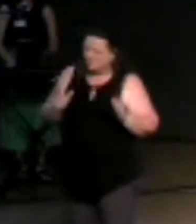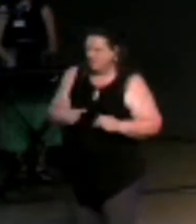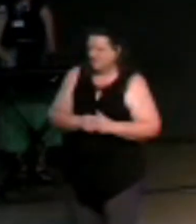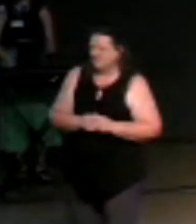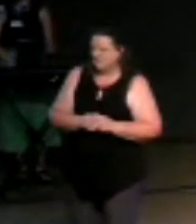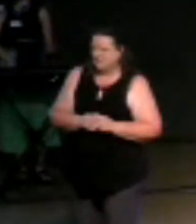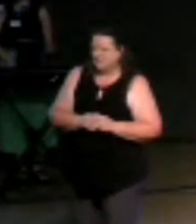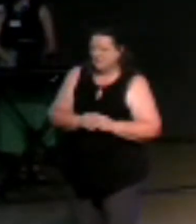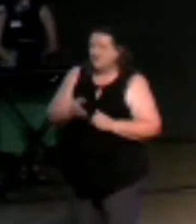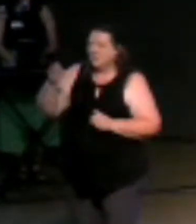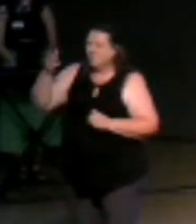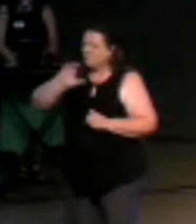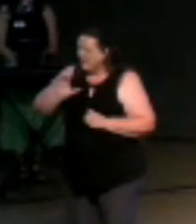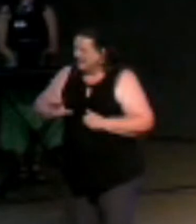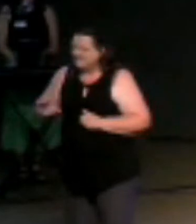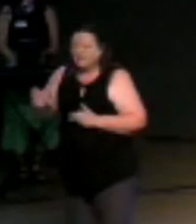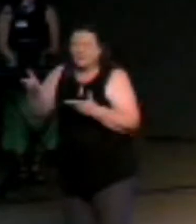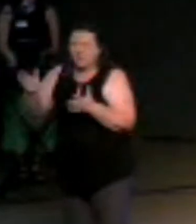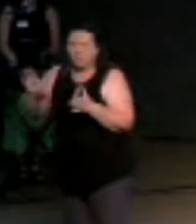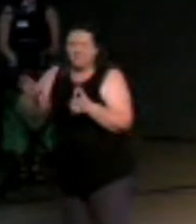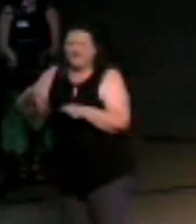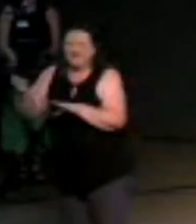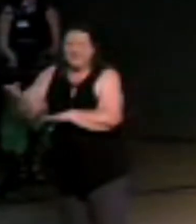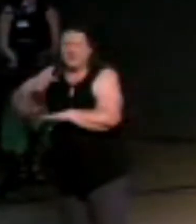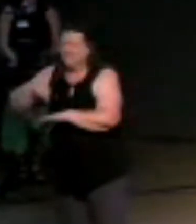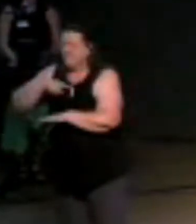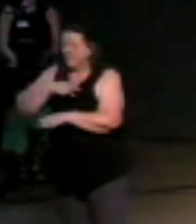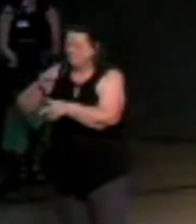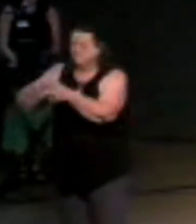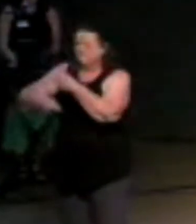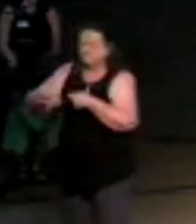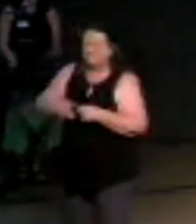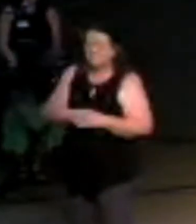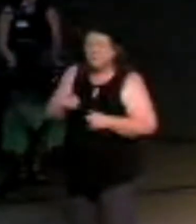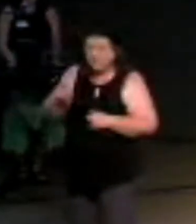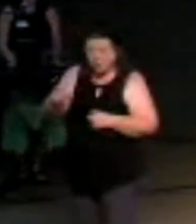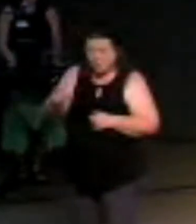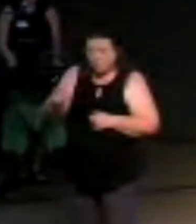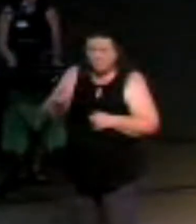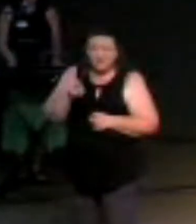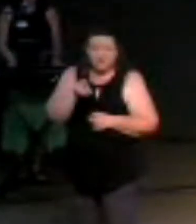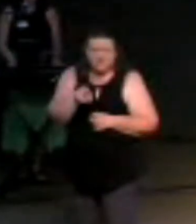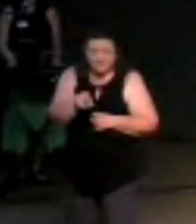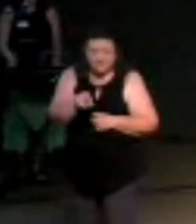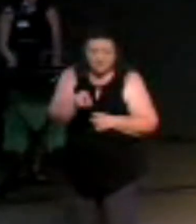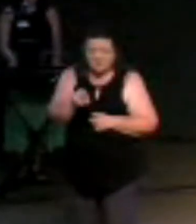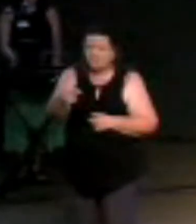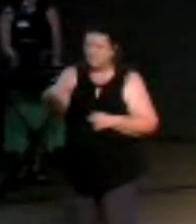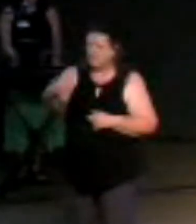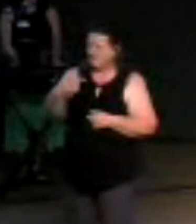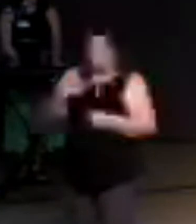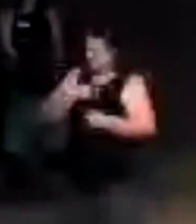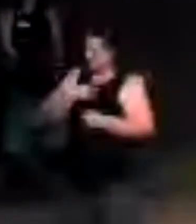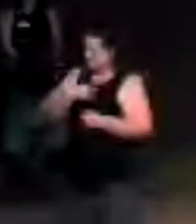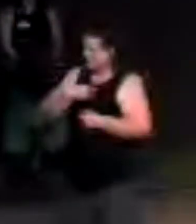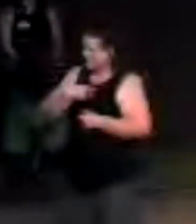christ died for us he died for you he died for myself